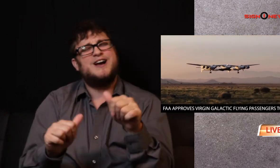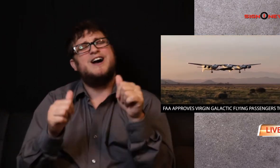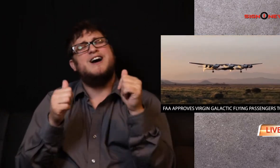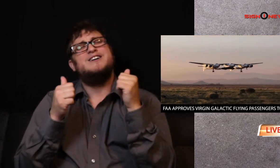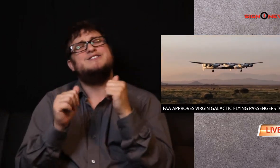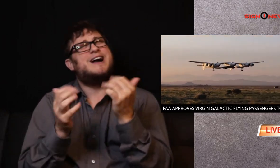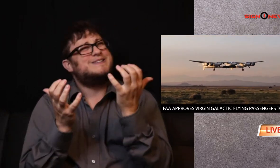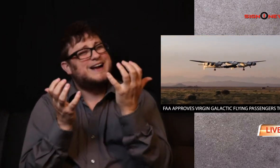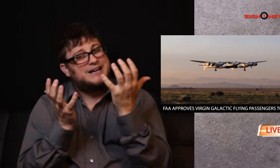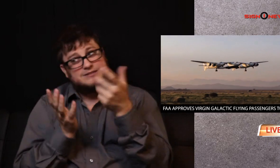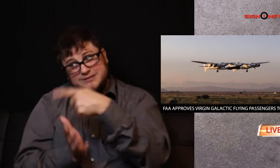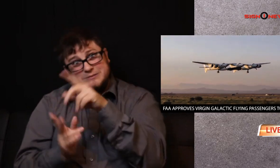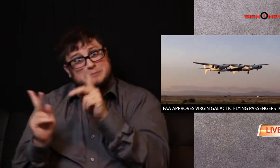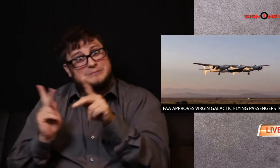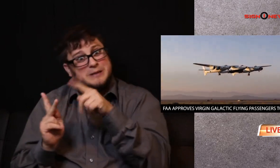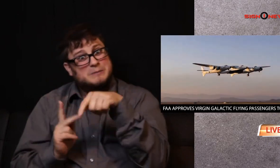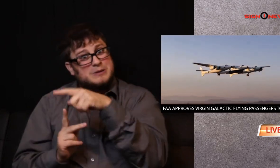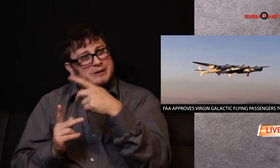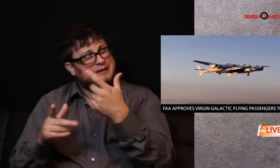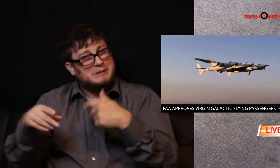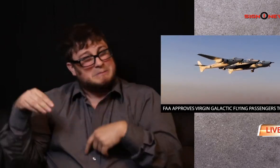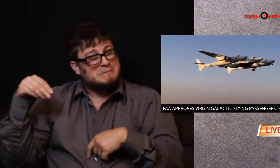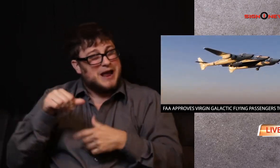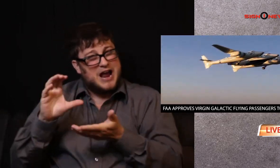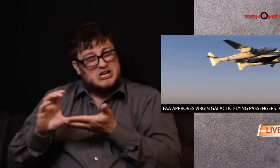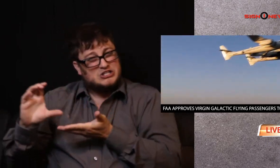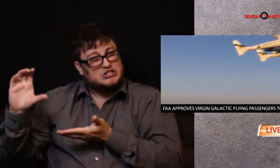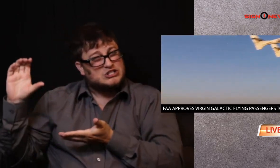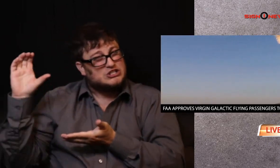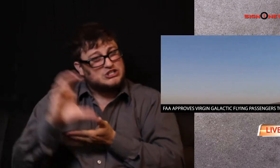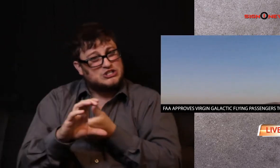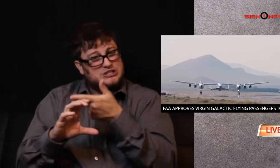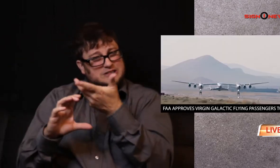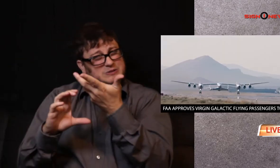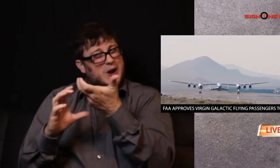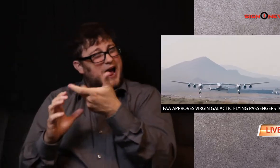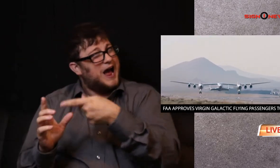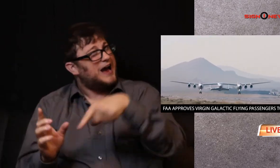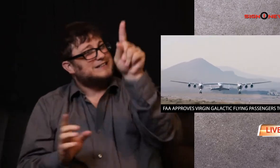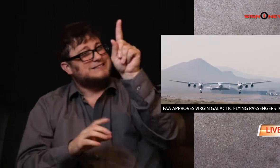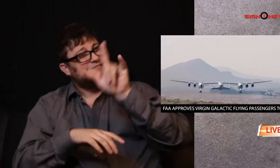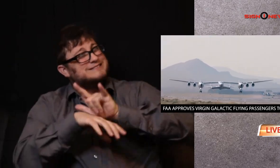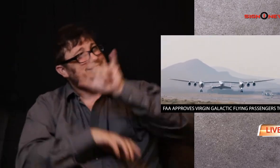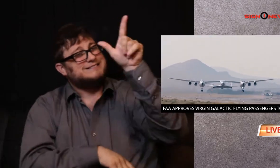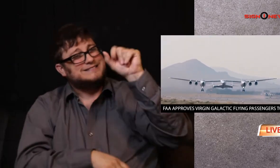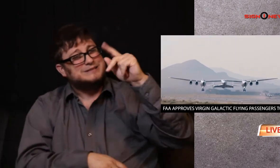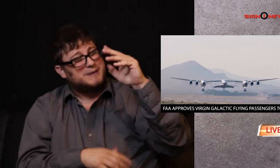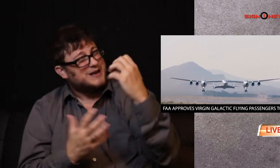For years, Virgin Galactic has tried to send paying customers to space.